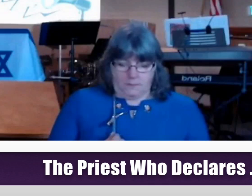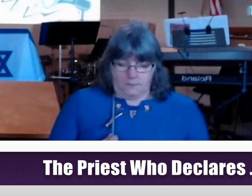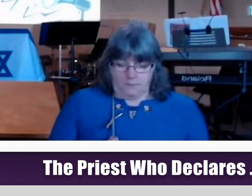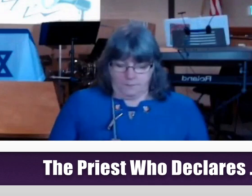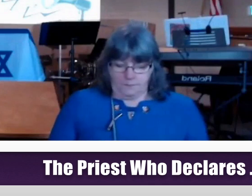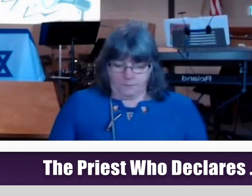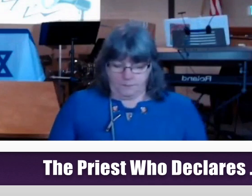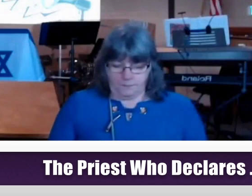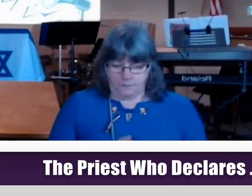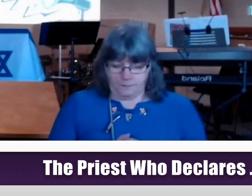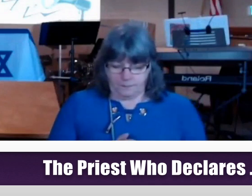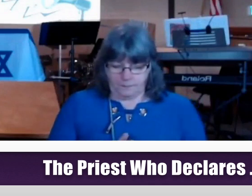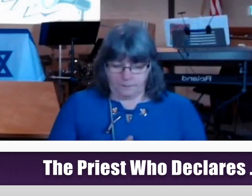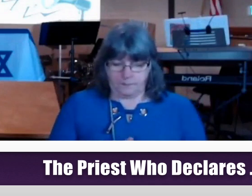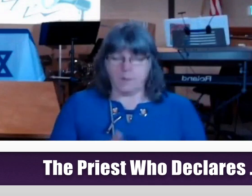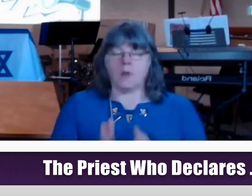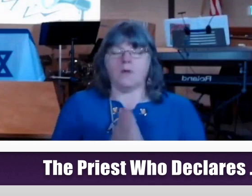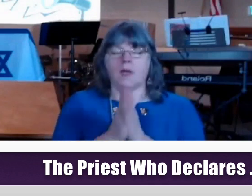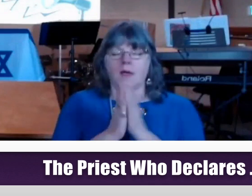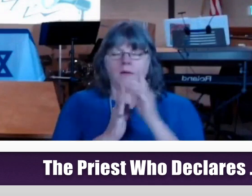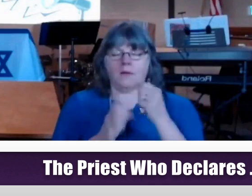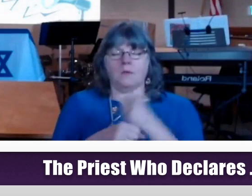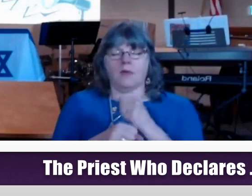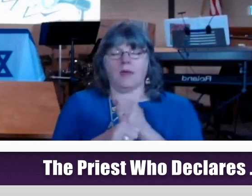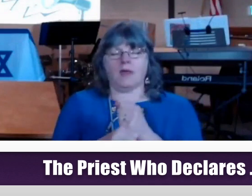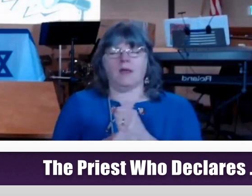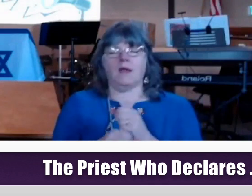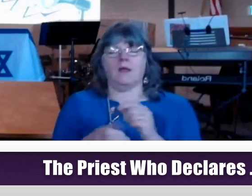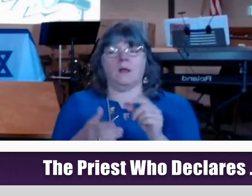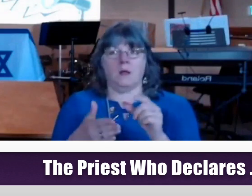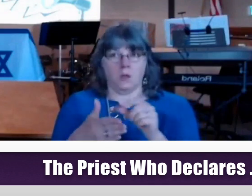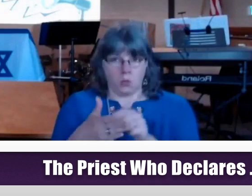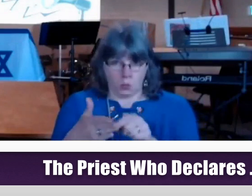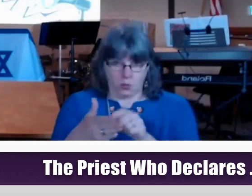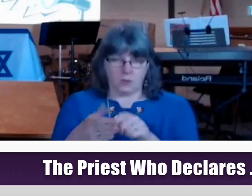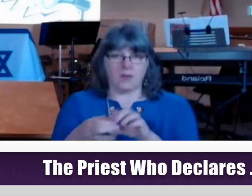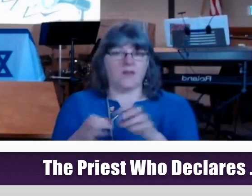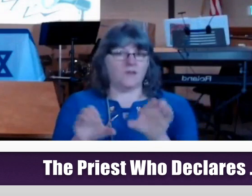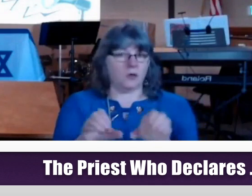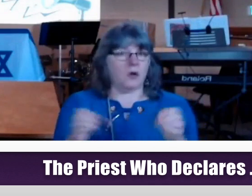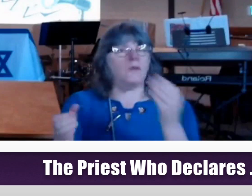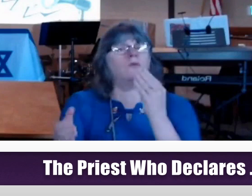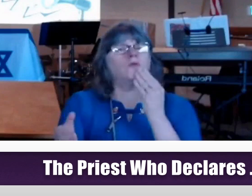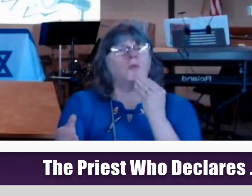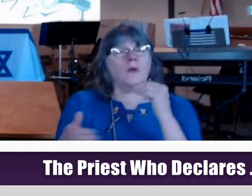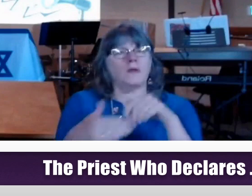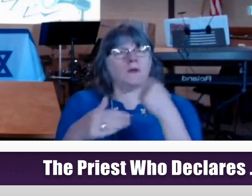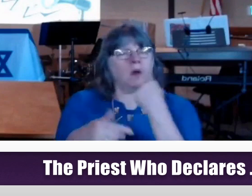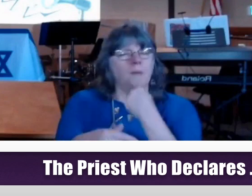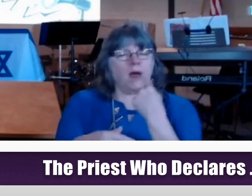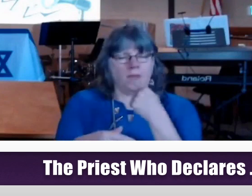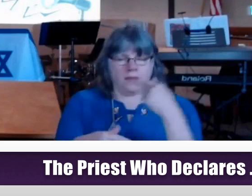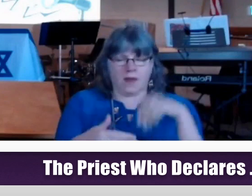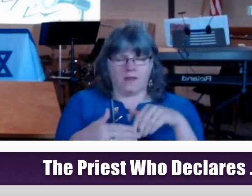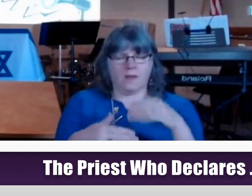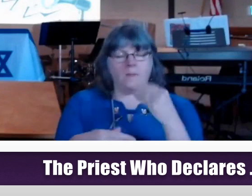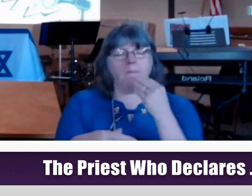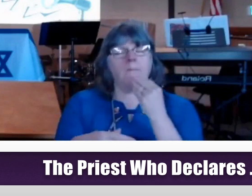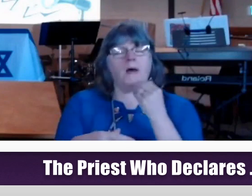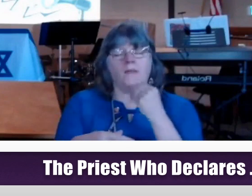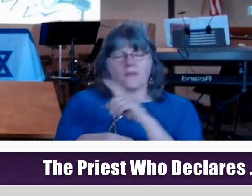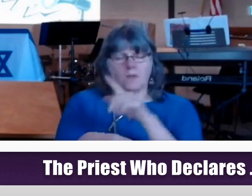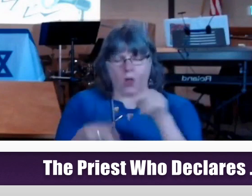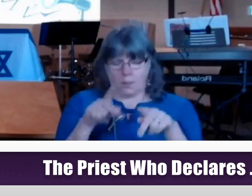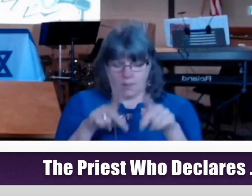O Lord our God, we ask that you make your words of your Torah sweet in our mind and in the mouth of your entire people the house of greater